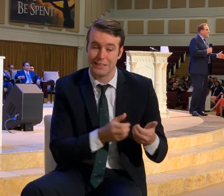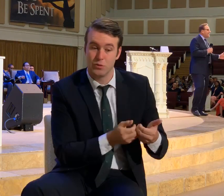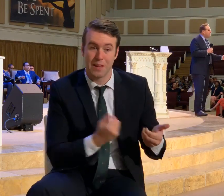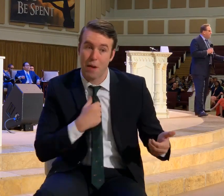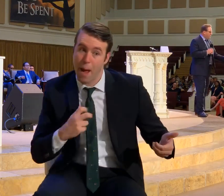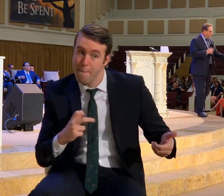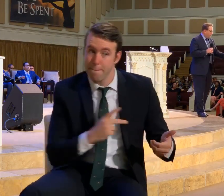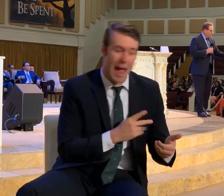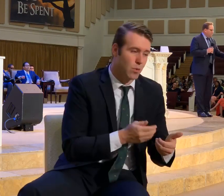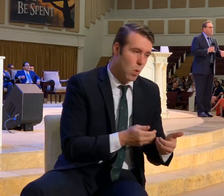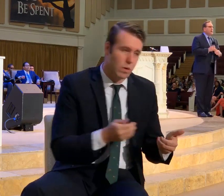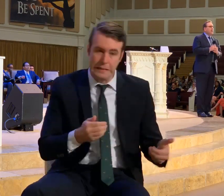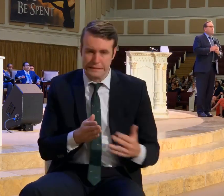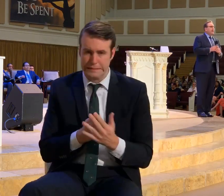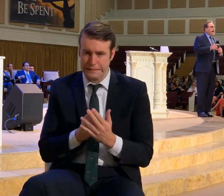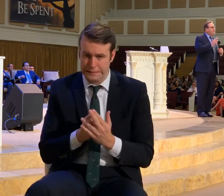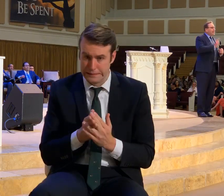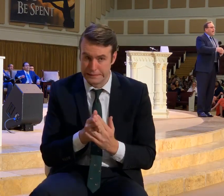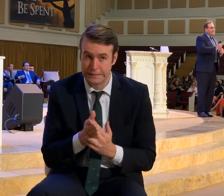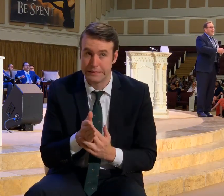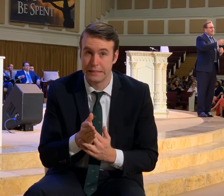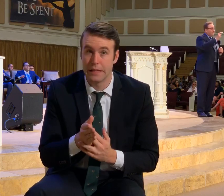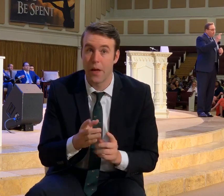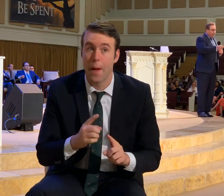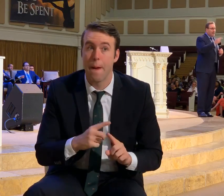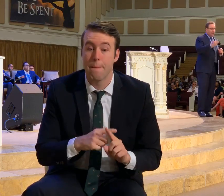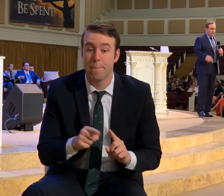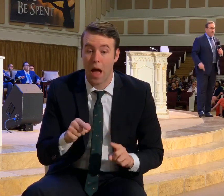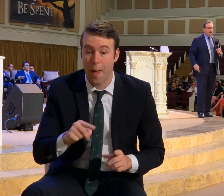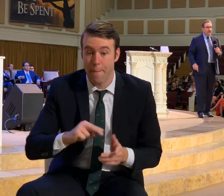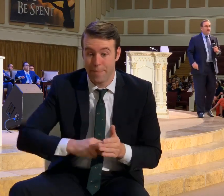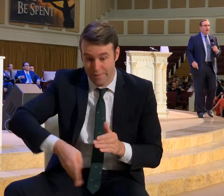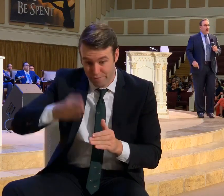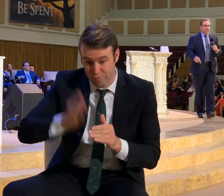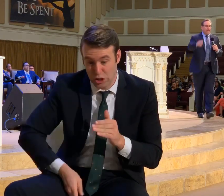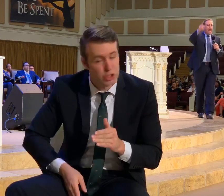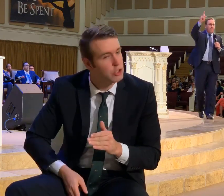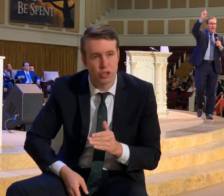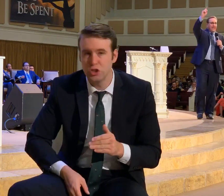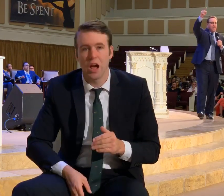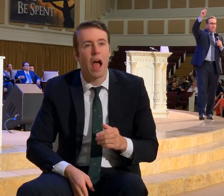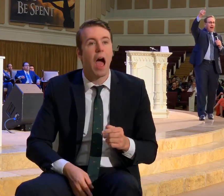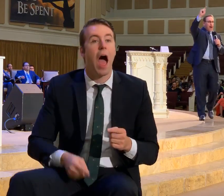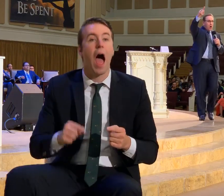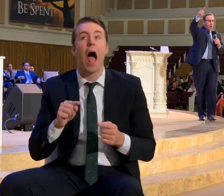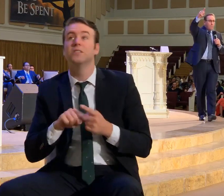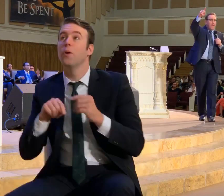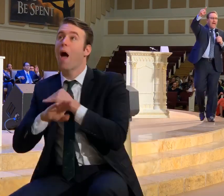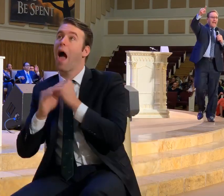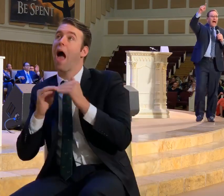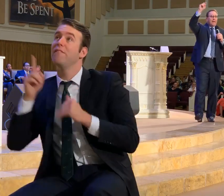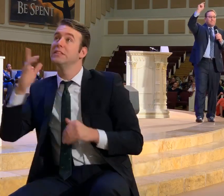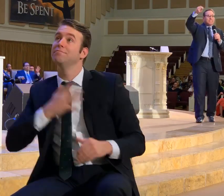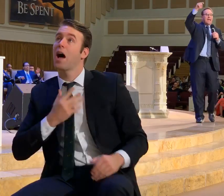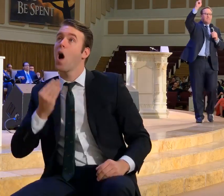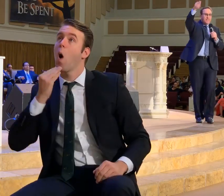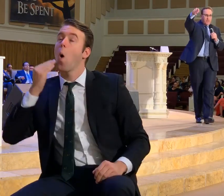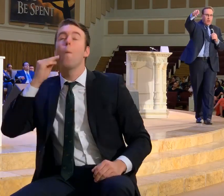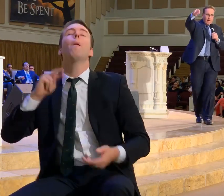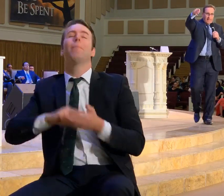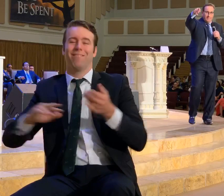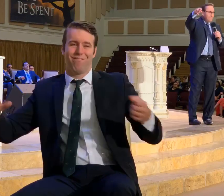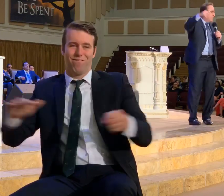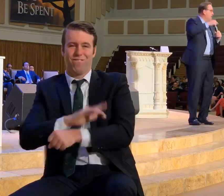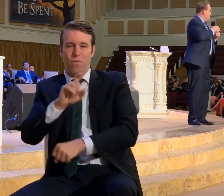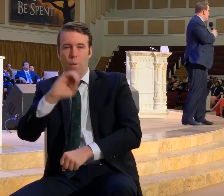getting me through. But I'm not yet completely saved until I make heaven my home and I am saved